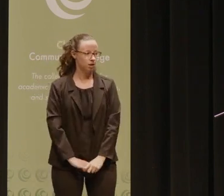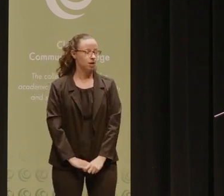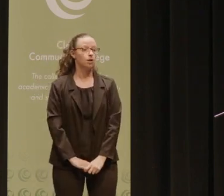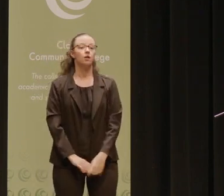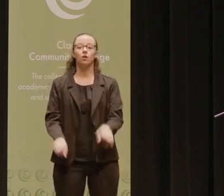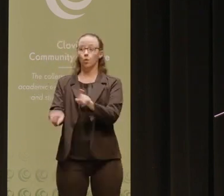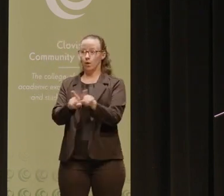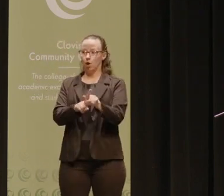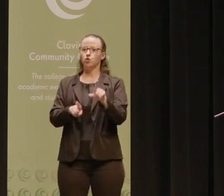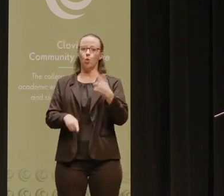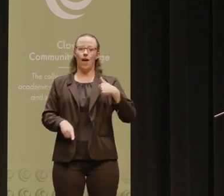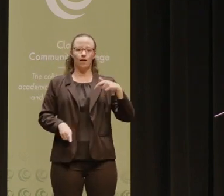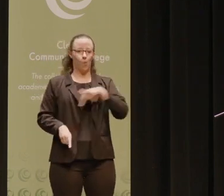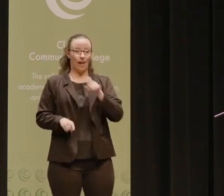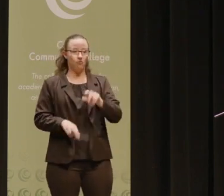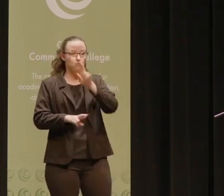We also have to be responsive.